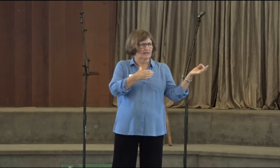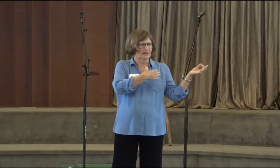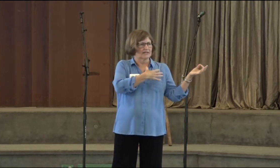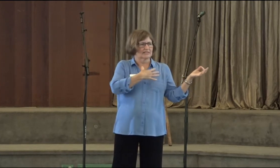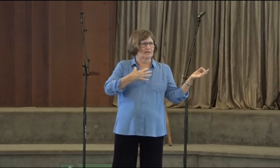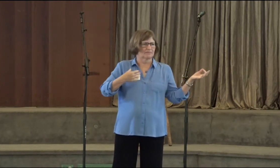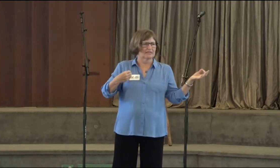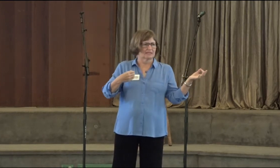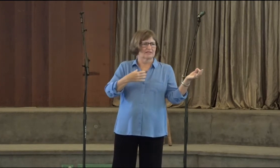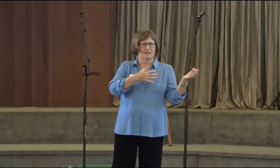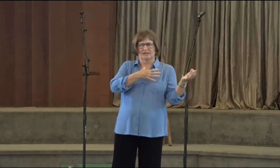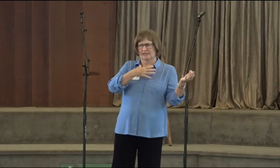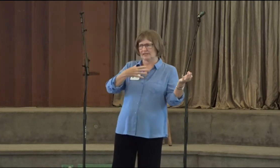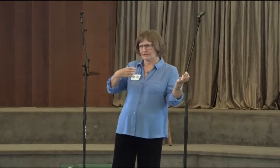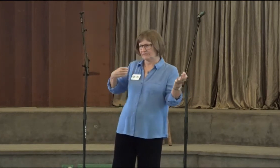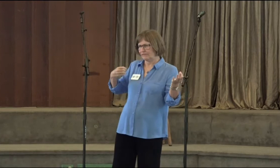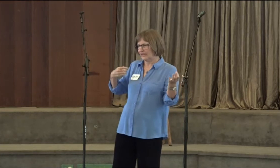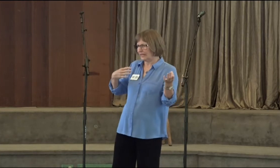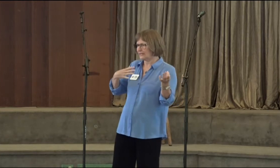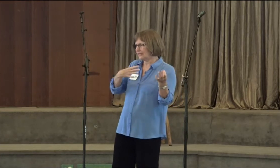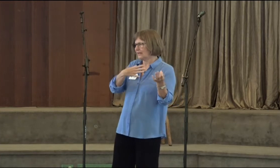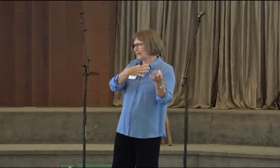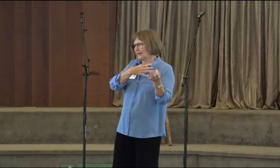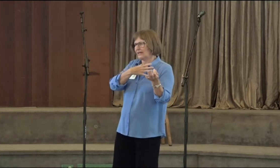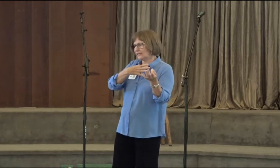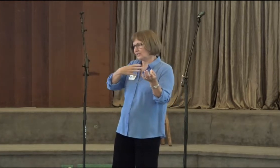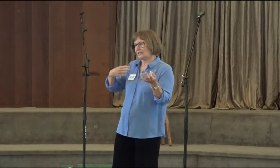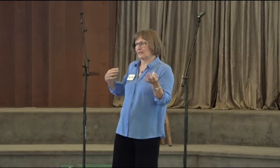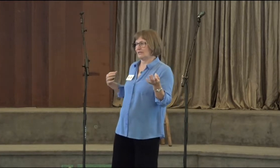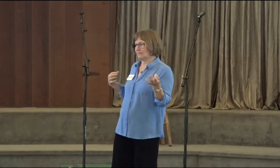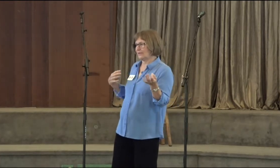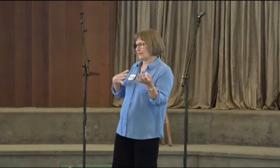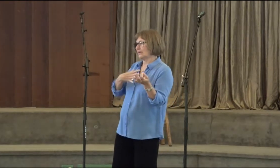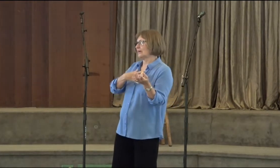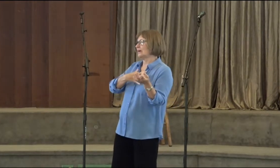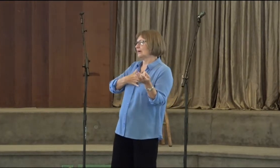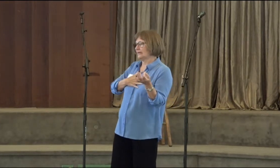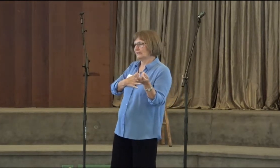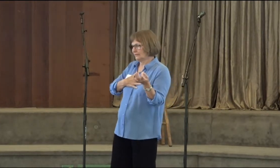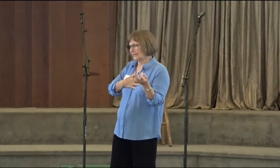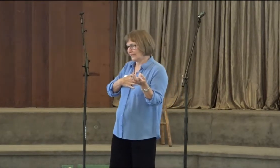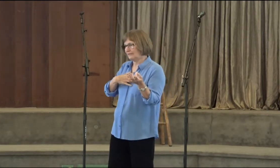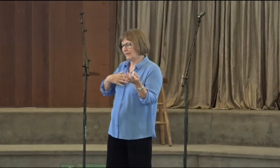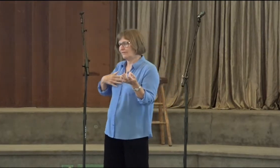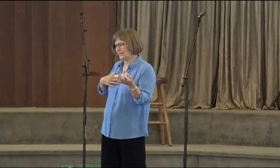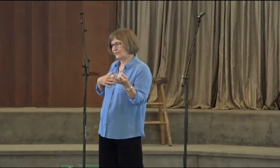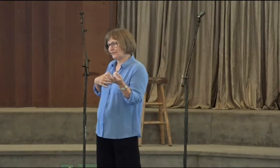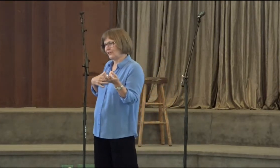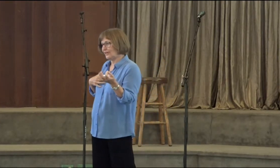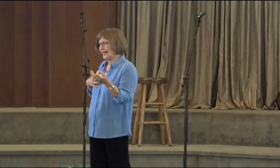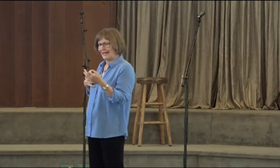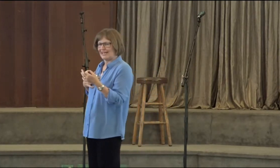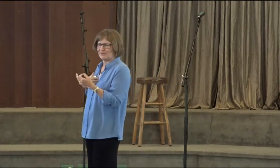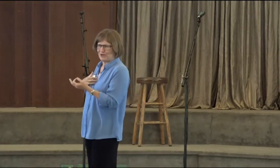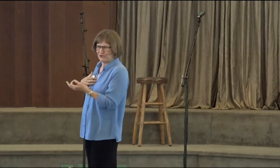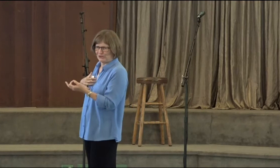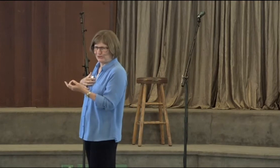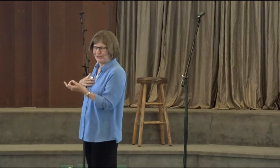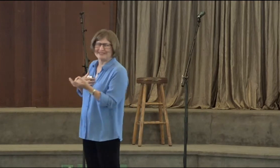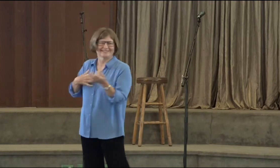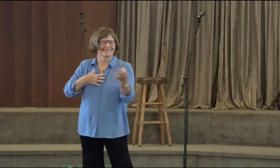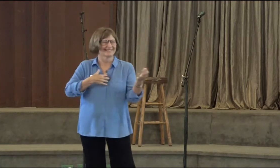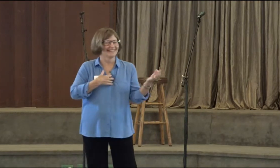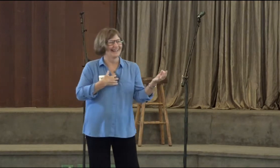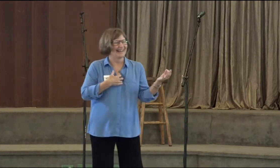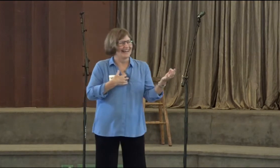of non-acceptance and non-love and it just, I'm, yeah, I have a tender heart. As we all